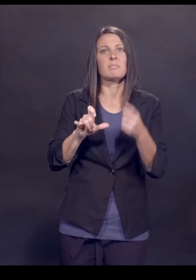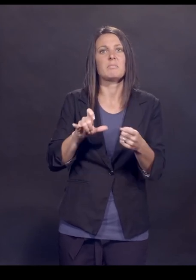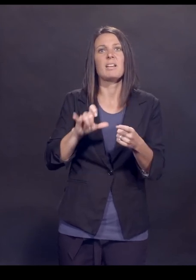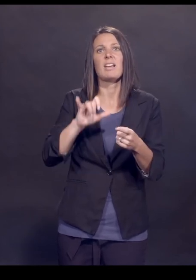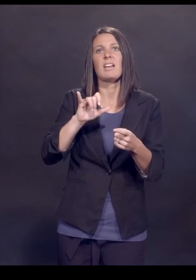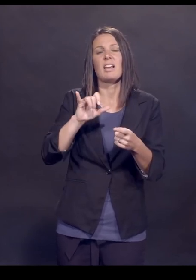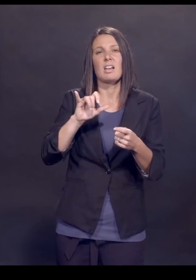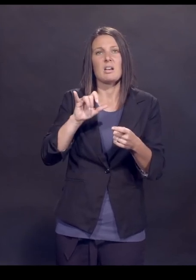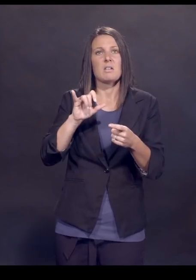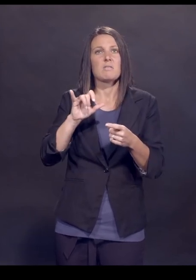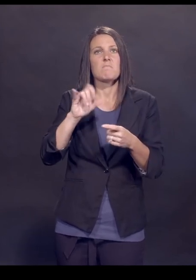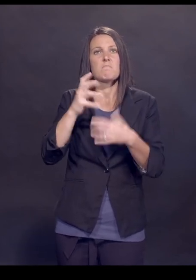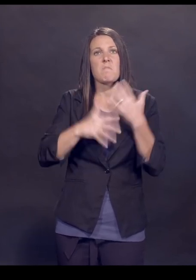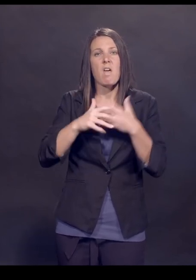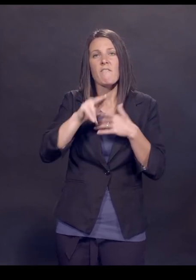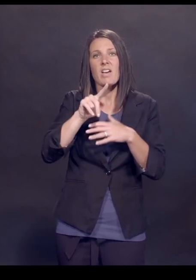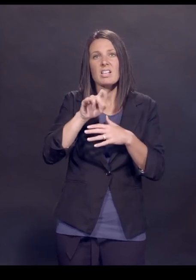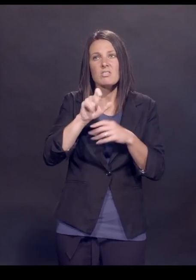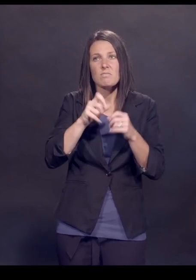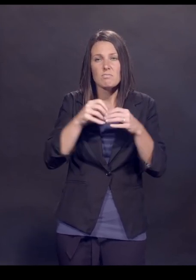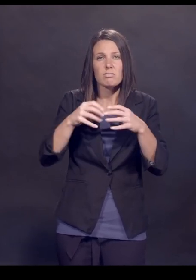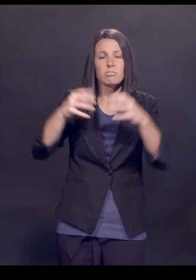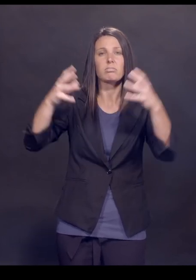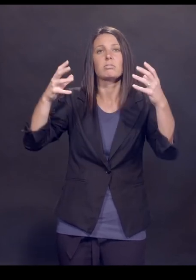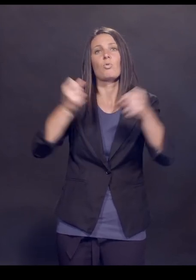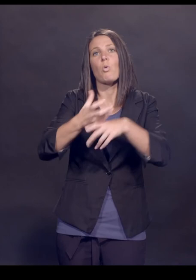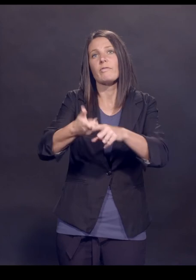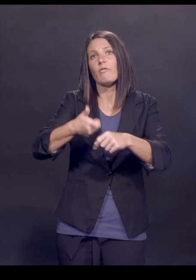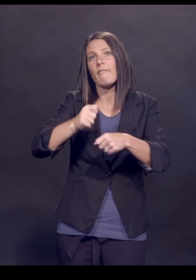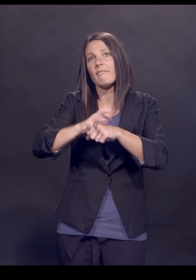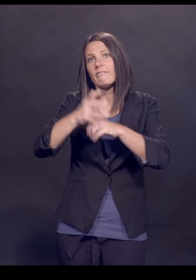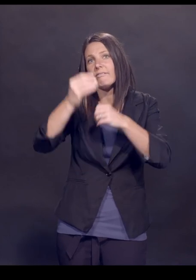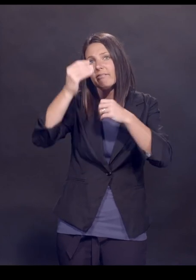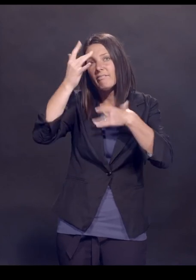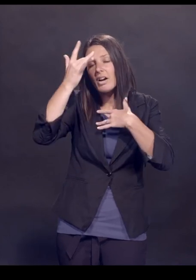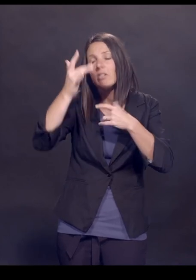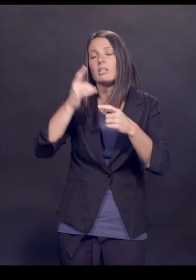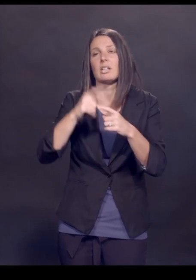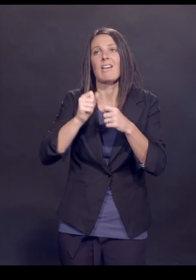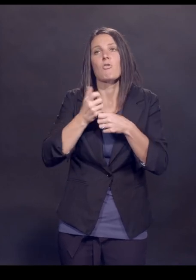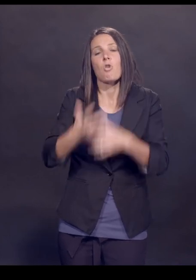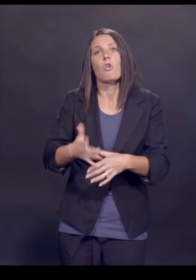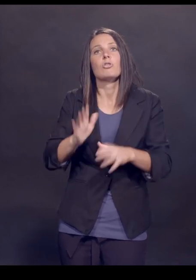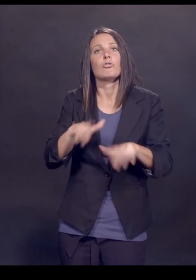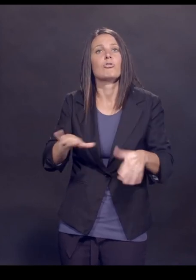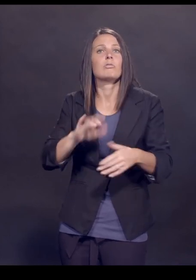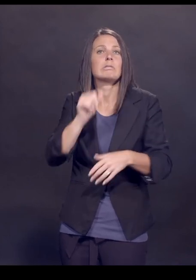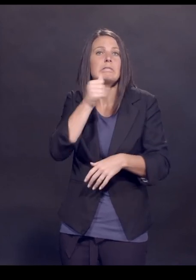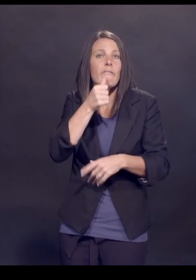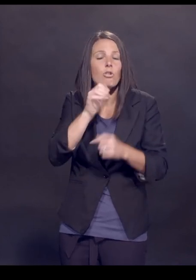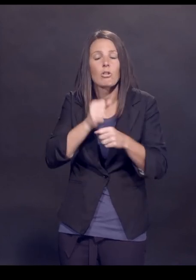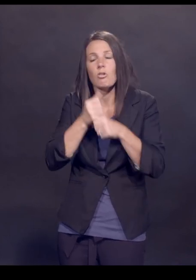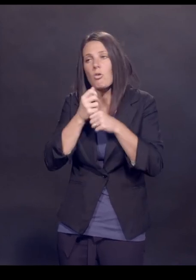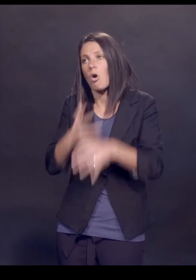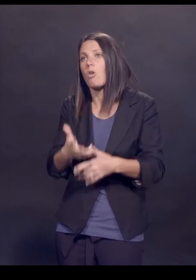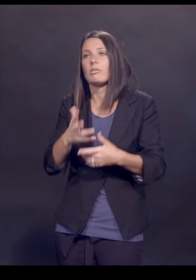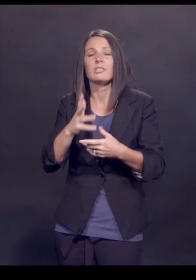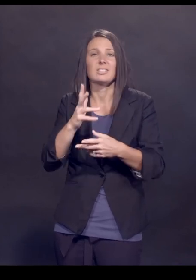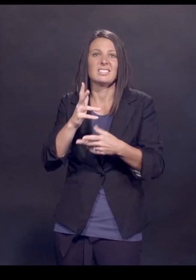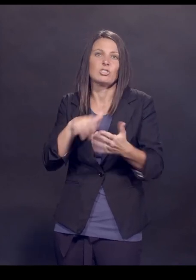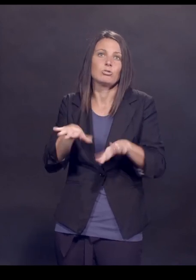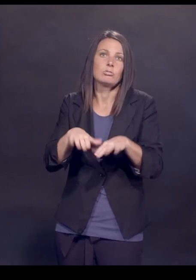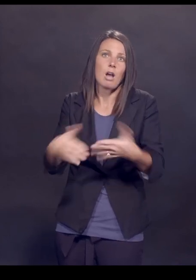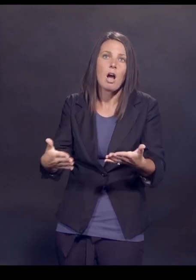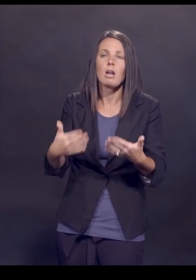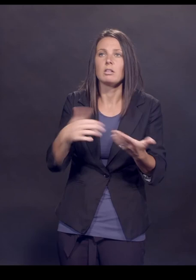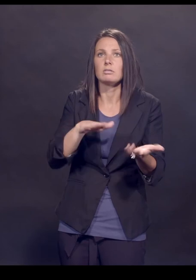meaning inflammation of the blood vessels caused by this virus. So this virus can cause children to suffer. It can cause them to be hospitalized. It can cause them to die. And we